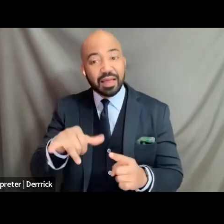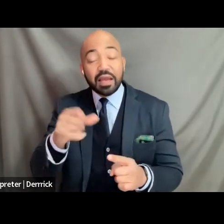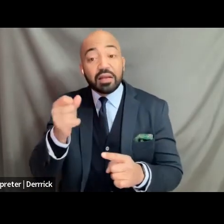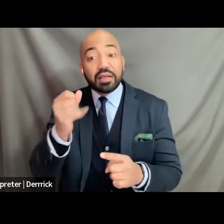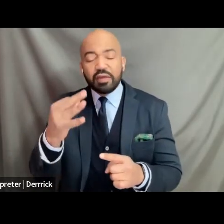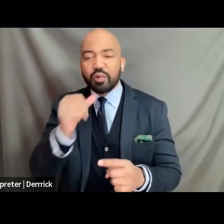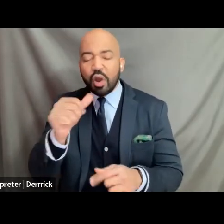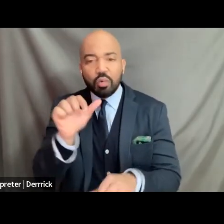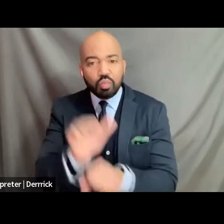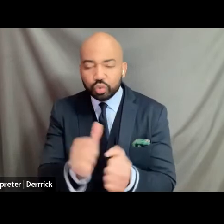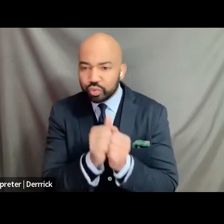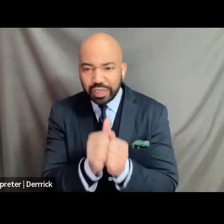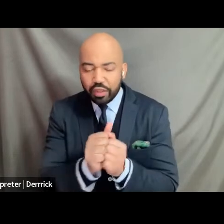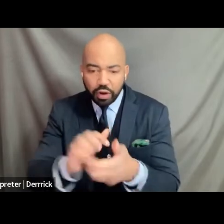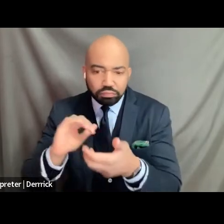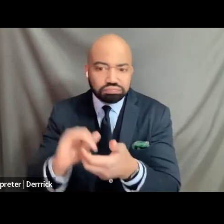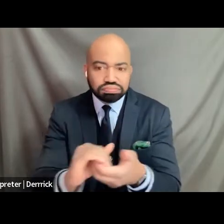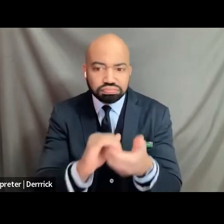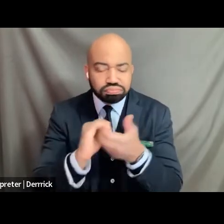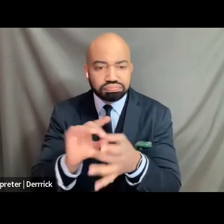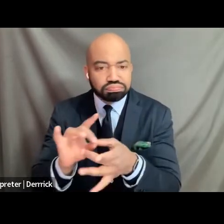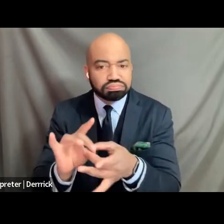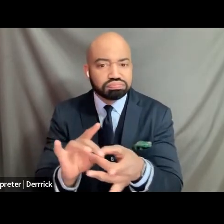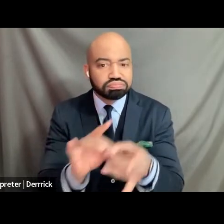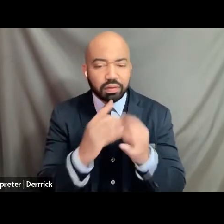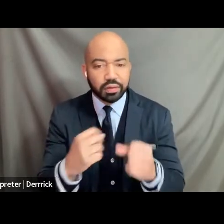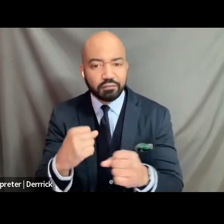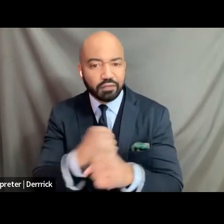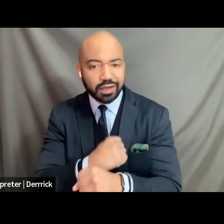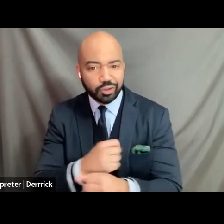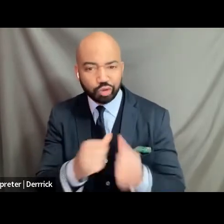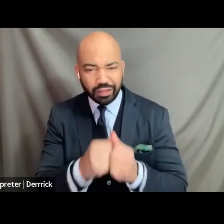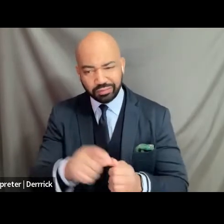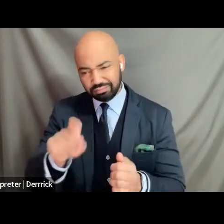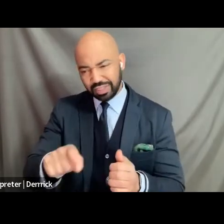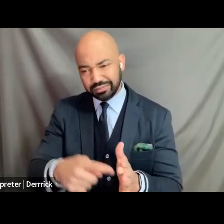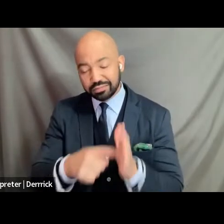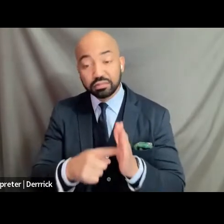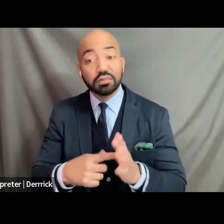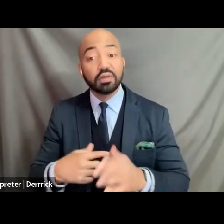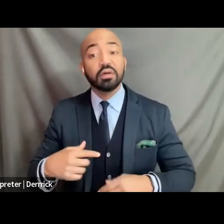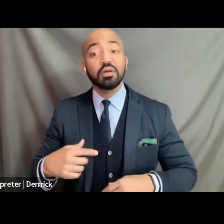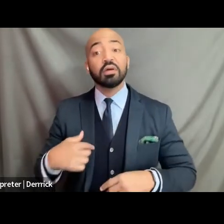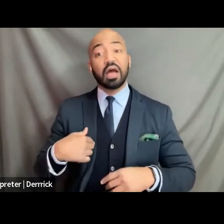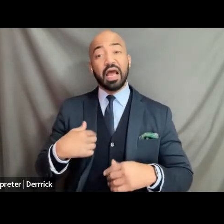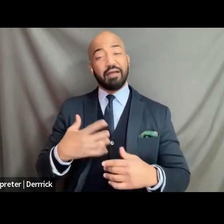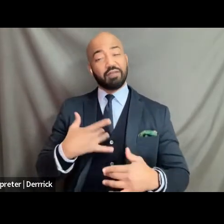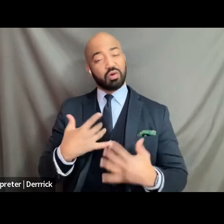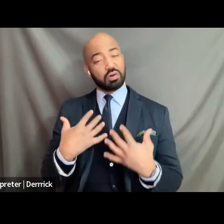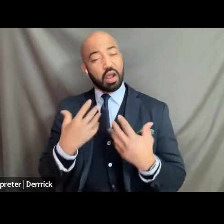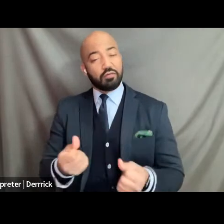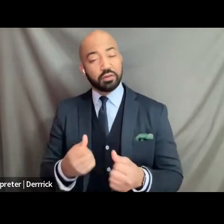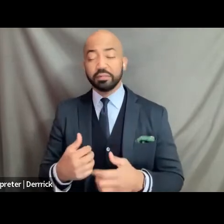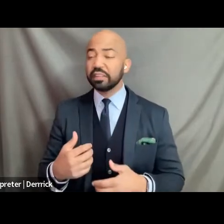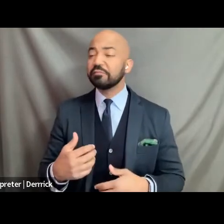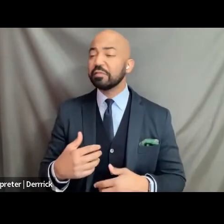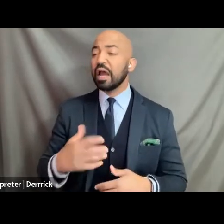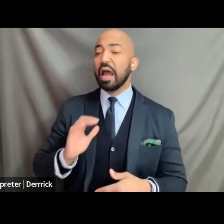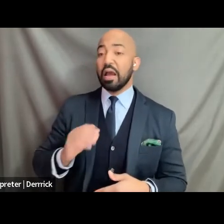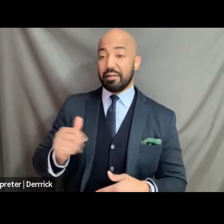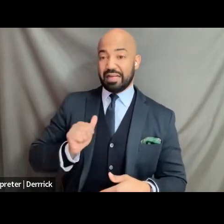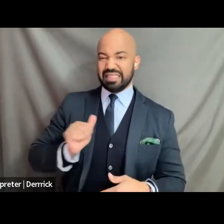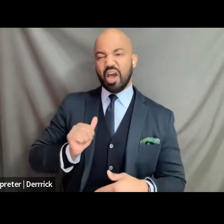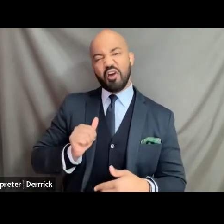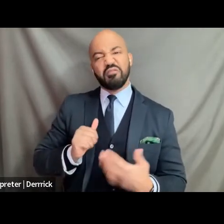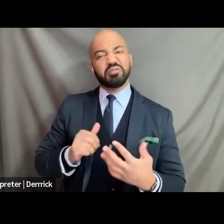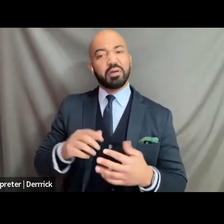so um again moving forward i'm confident that our disabled students i'm also a professor at the university